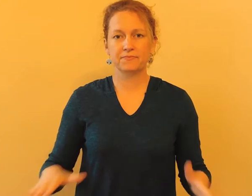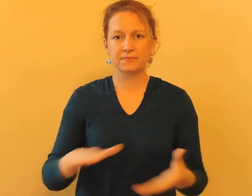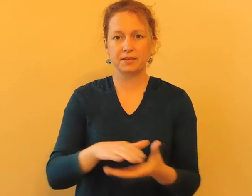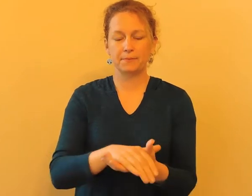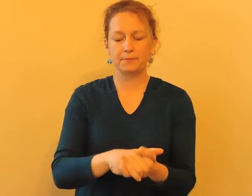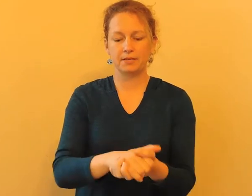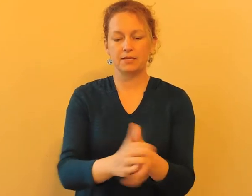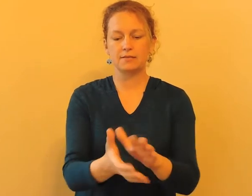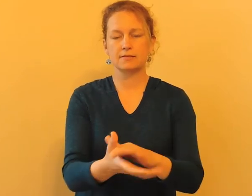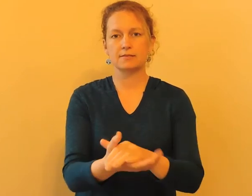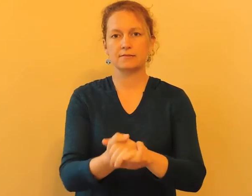Peace. Peace.